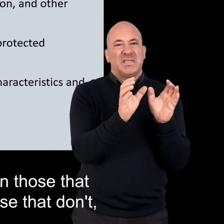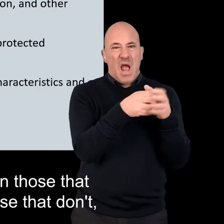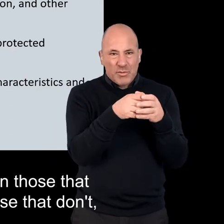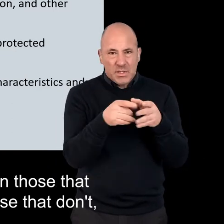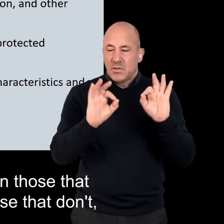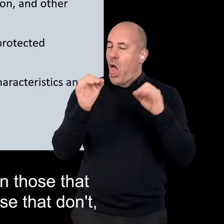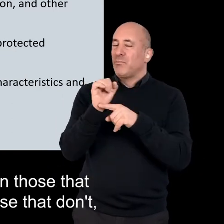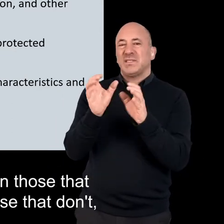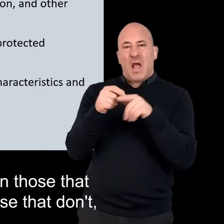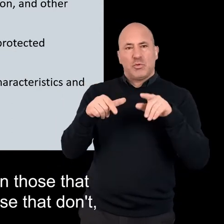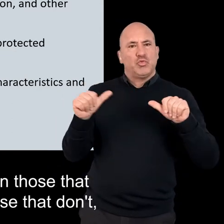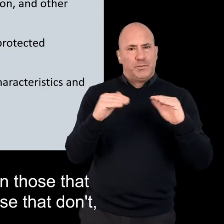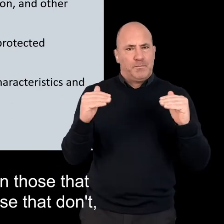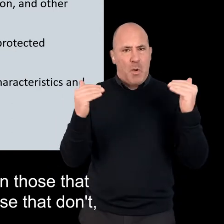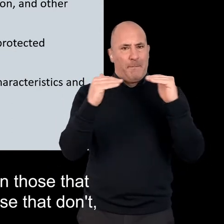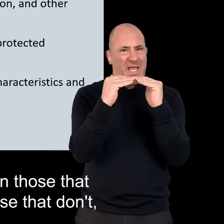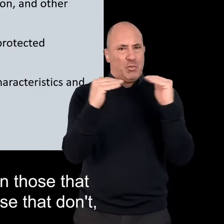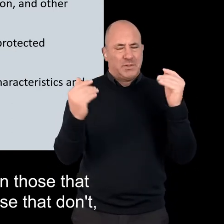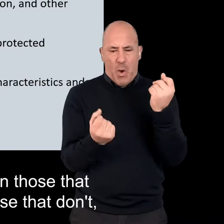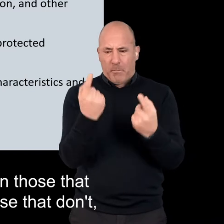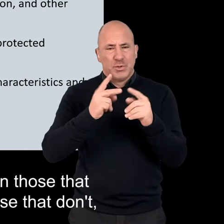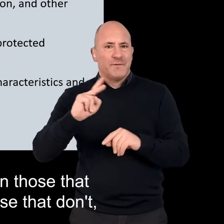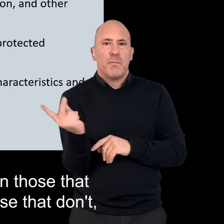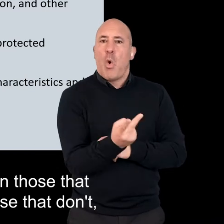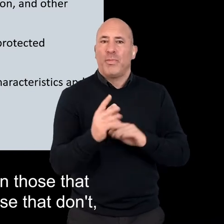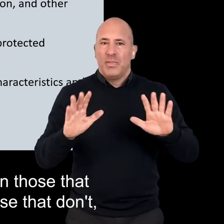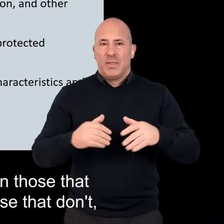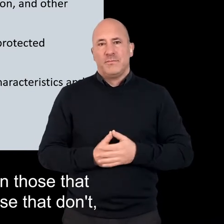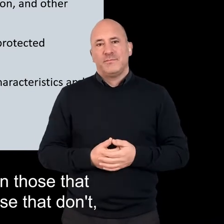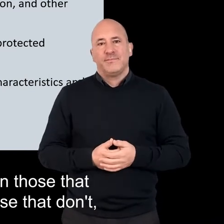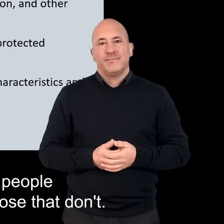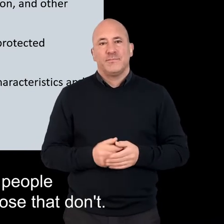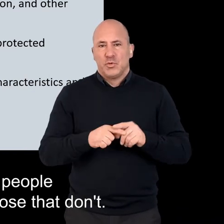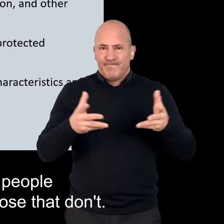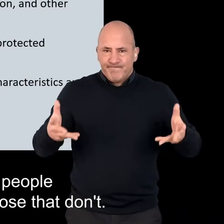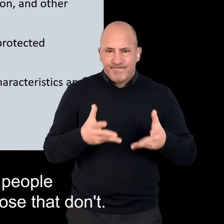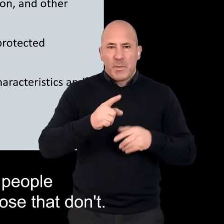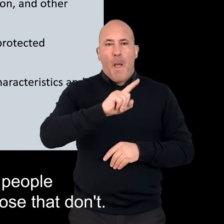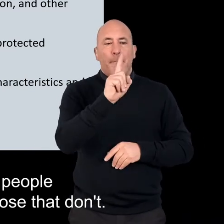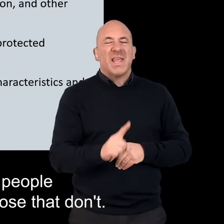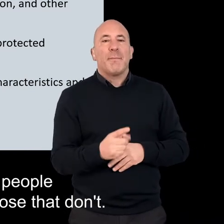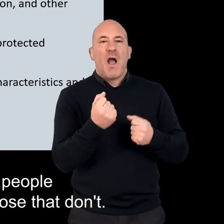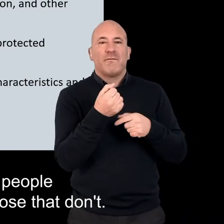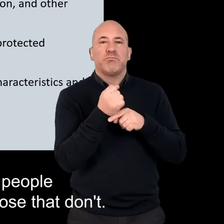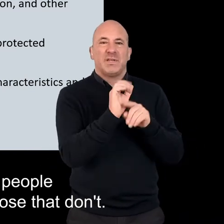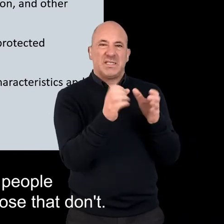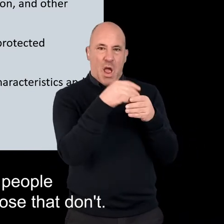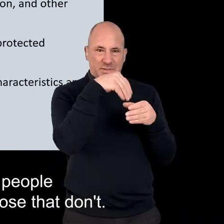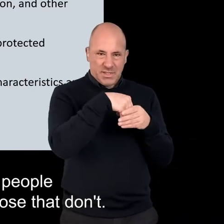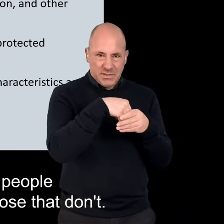of opportunity between those that share protected characteristics and those that don't. And foster good relations between